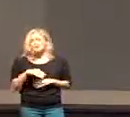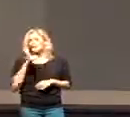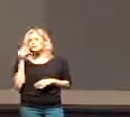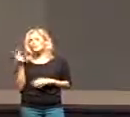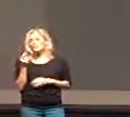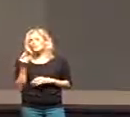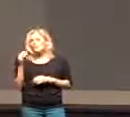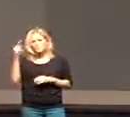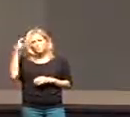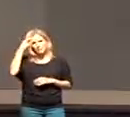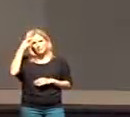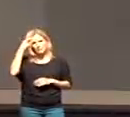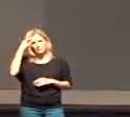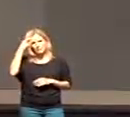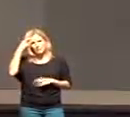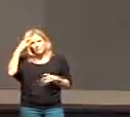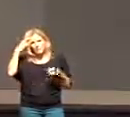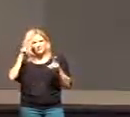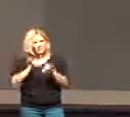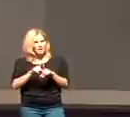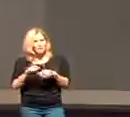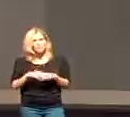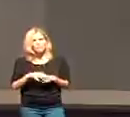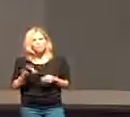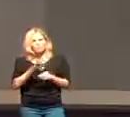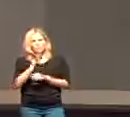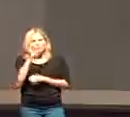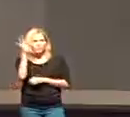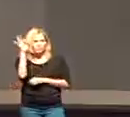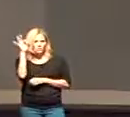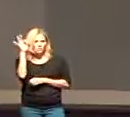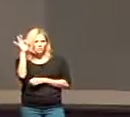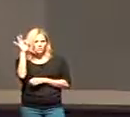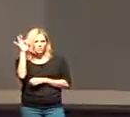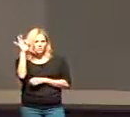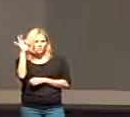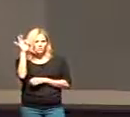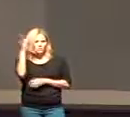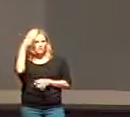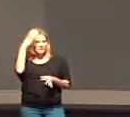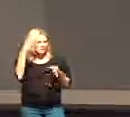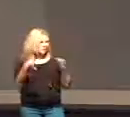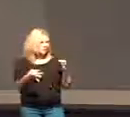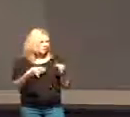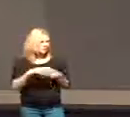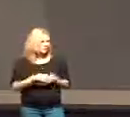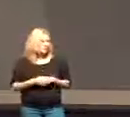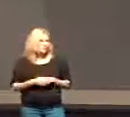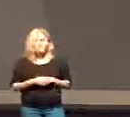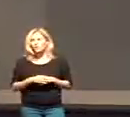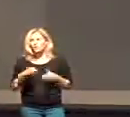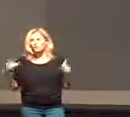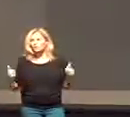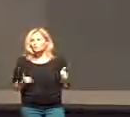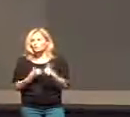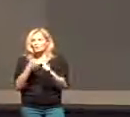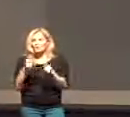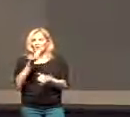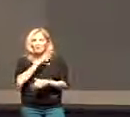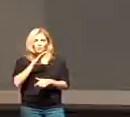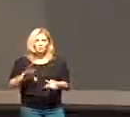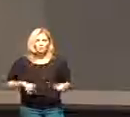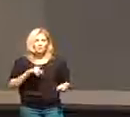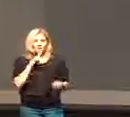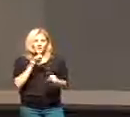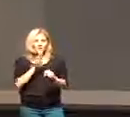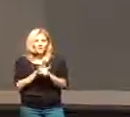just a mental assent or a spiritual decision to follow him means